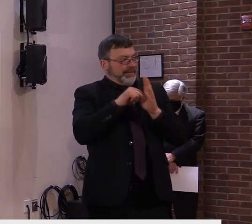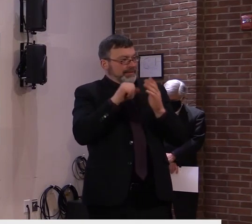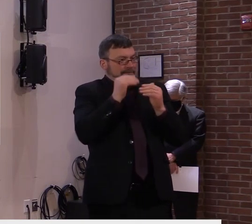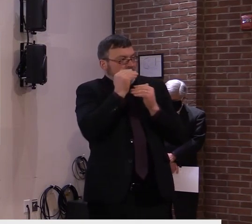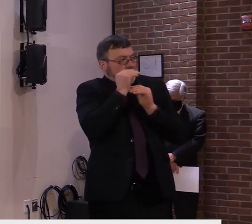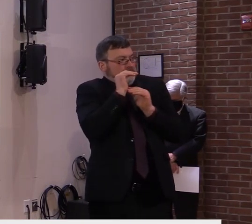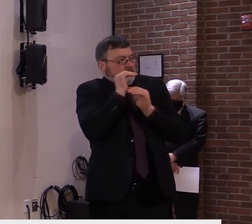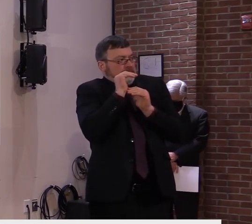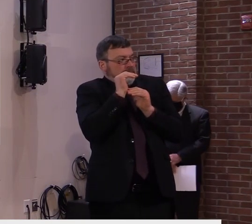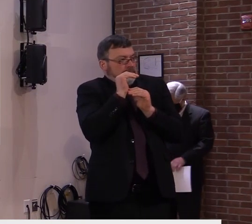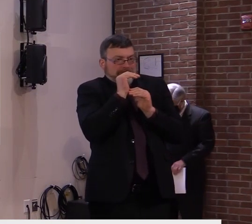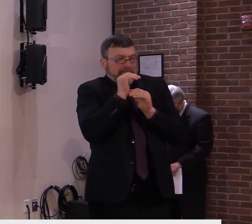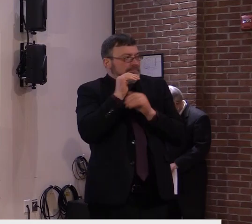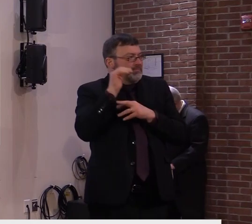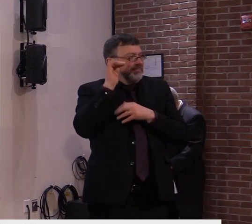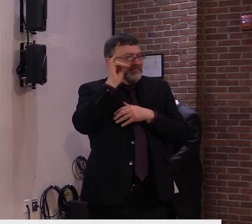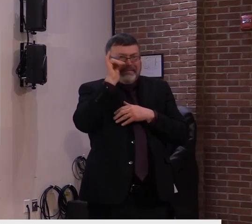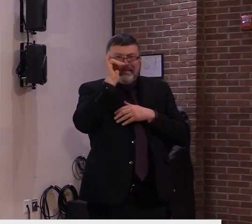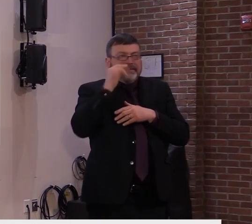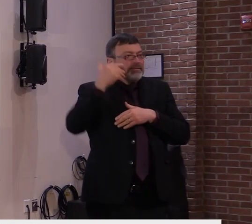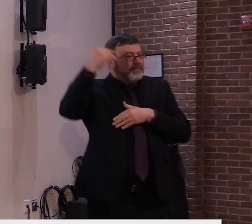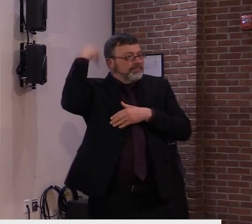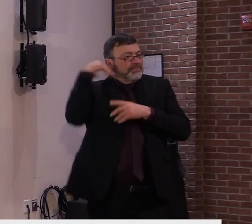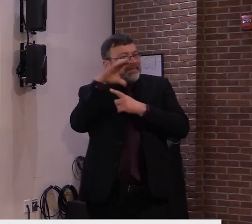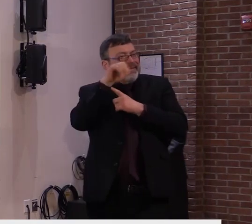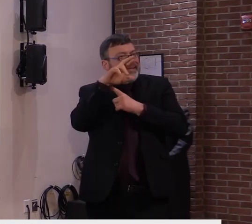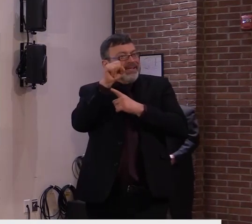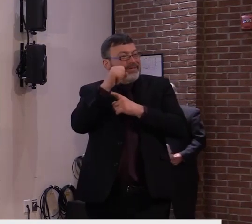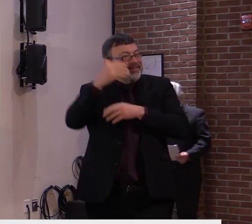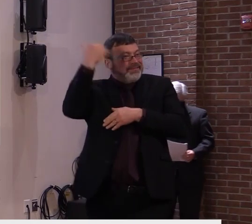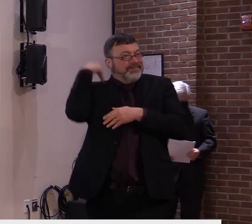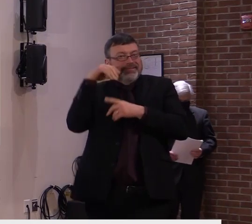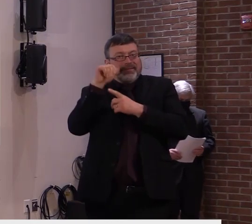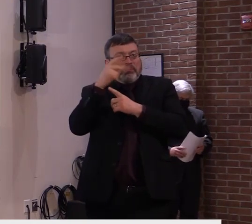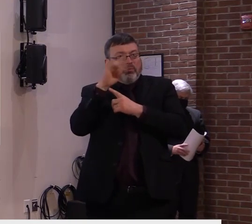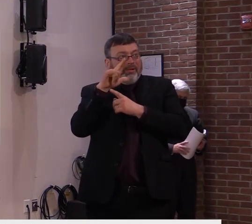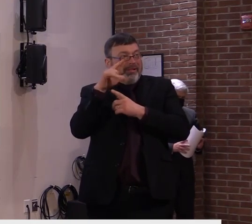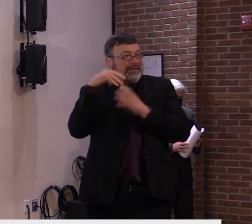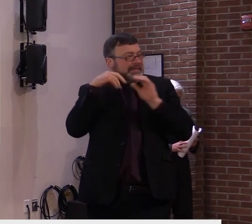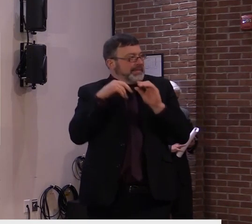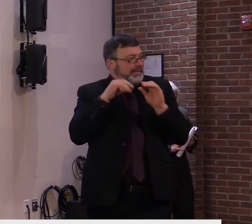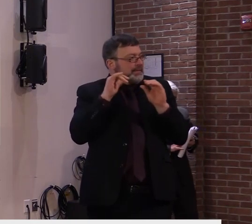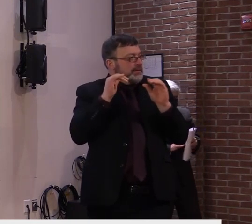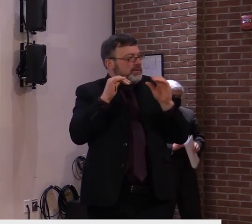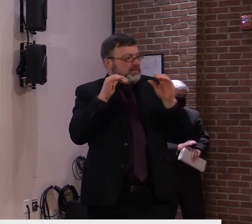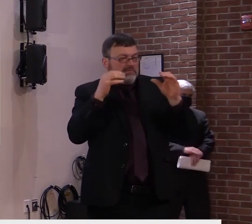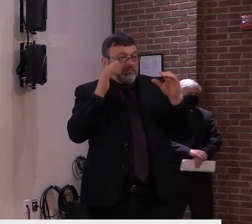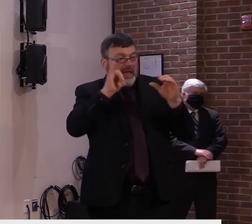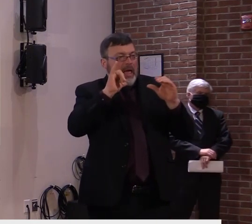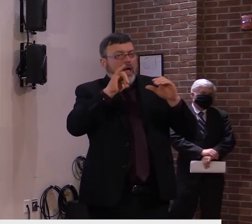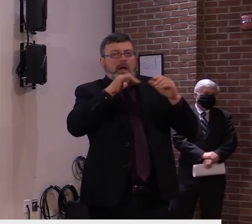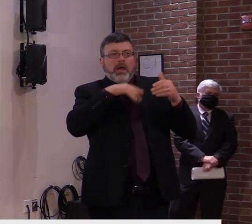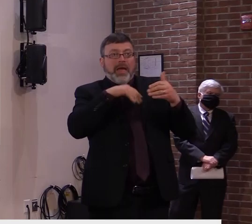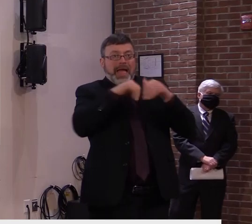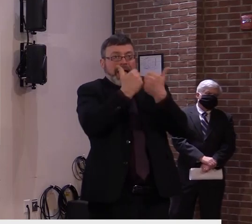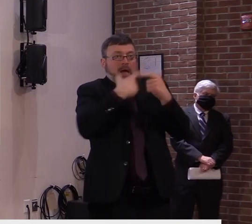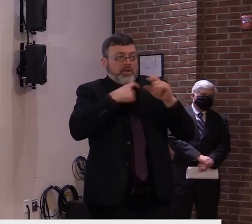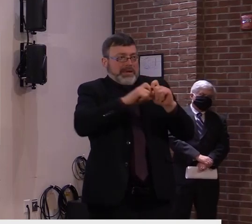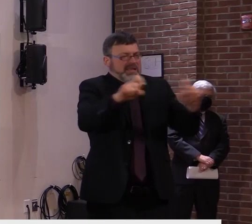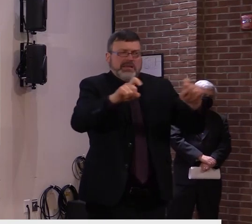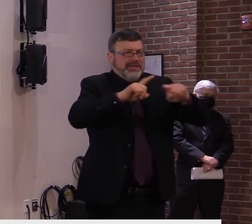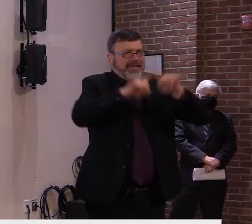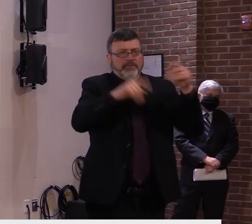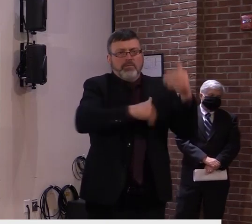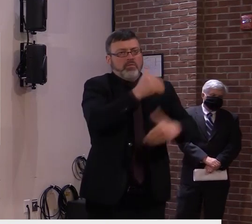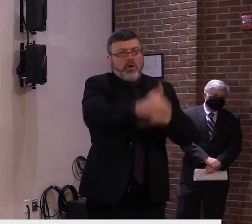federal relief package. So just getting in the end, the NAIC code 72, which